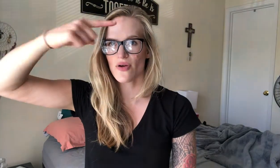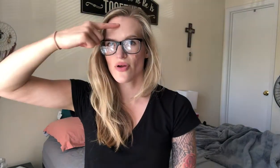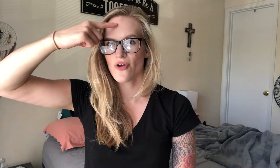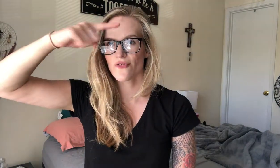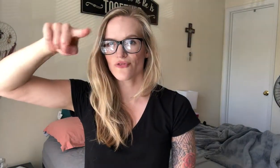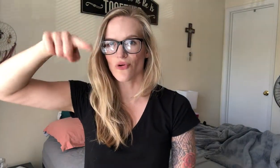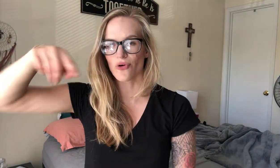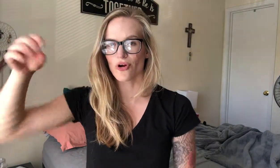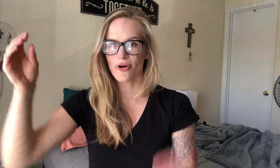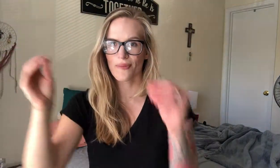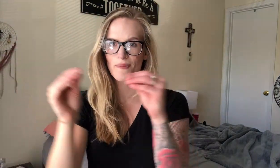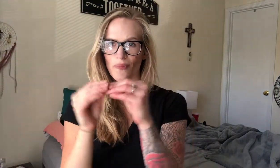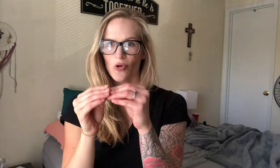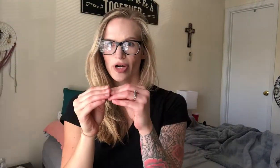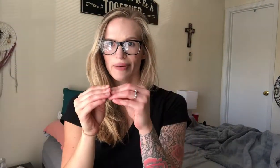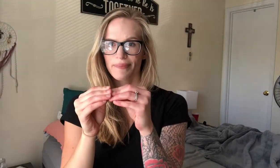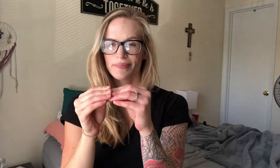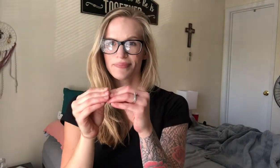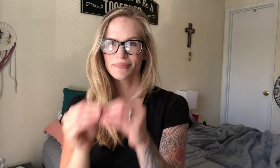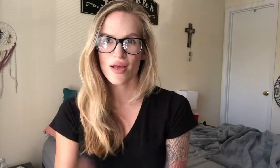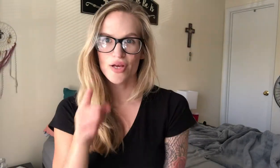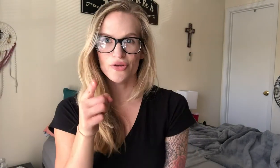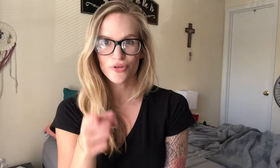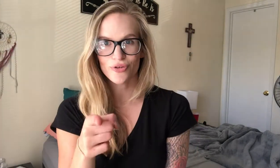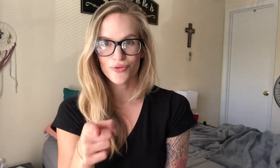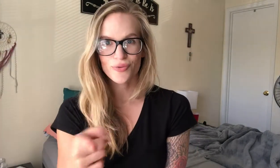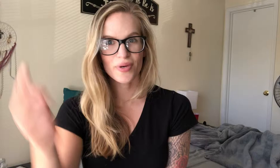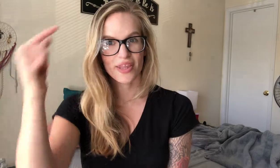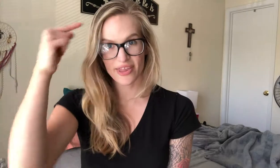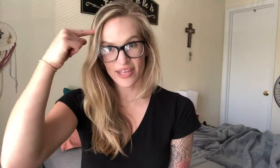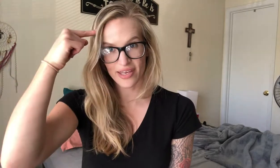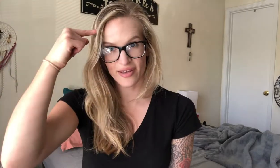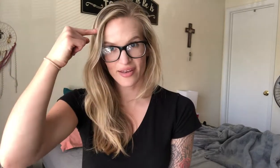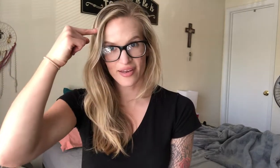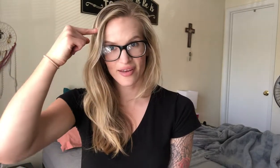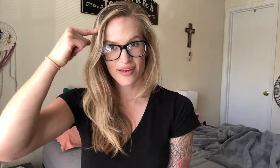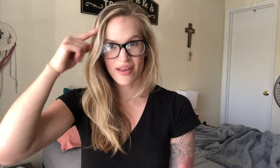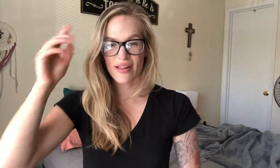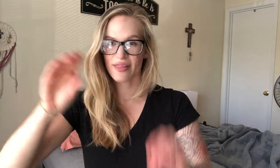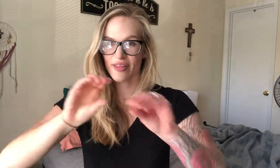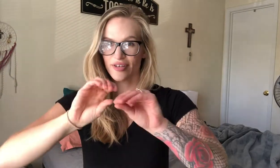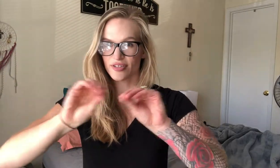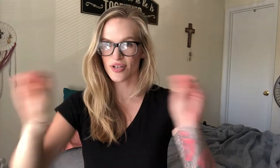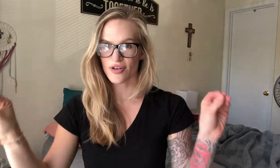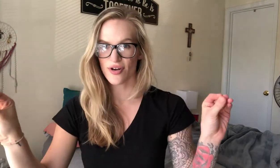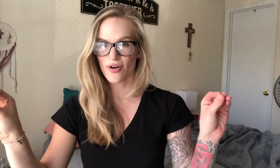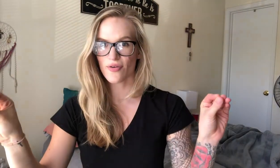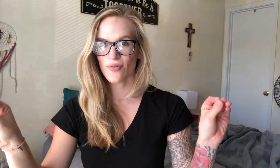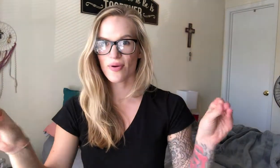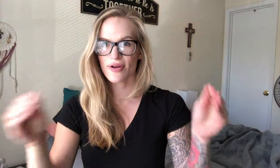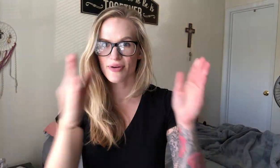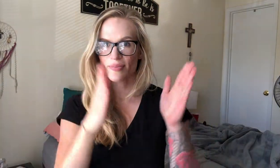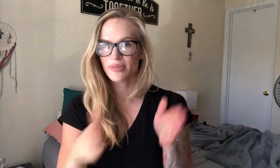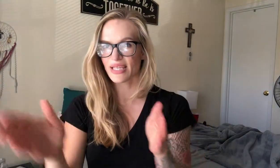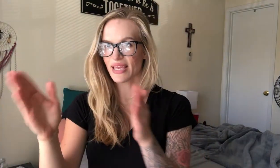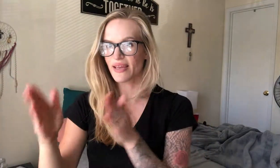for more. You think think. There's no plan.